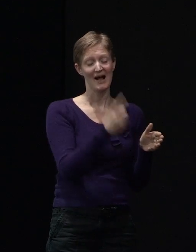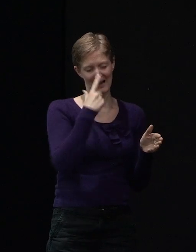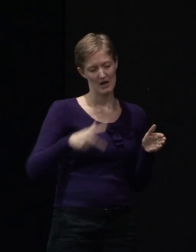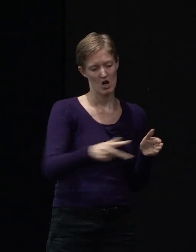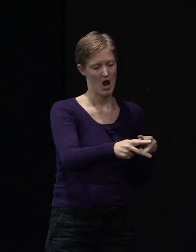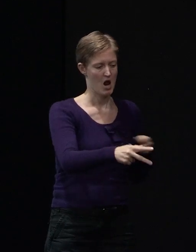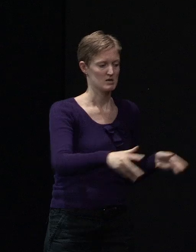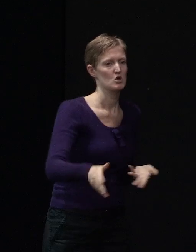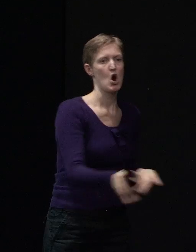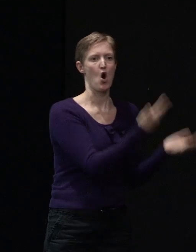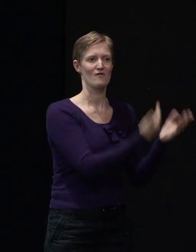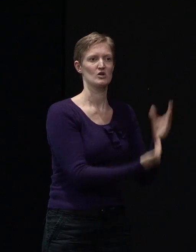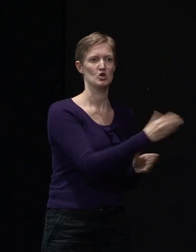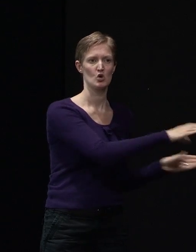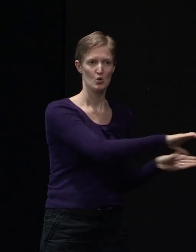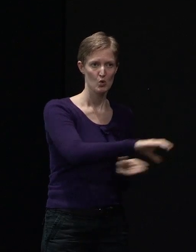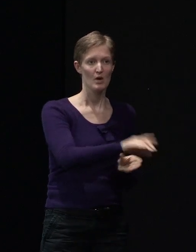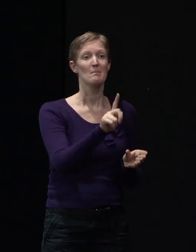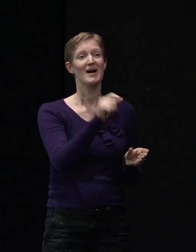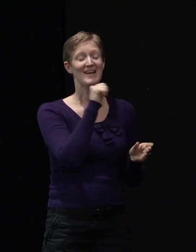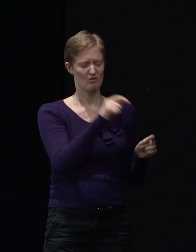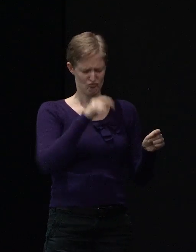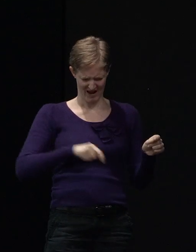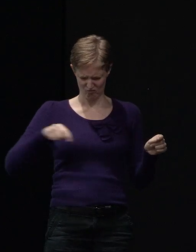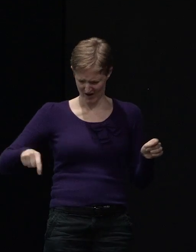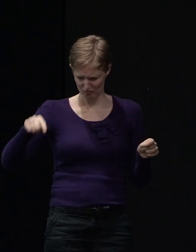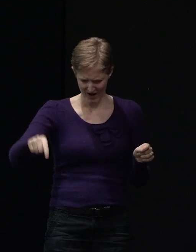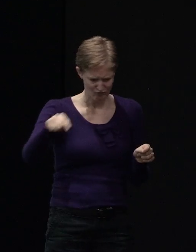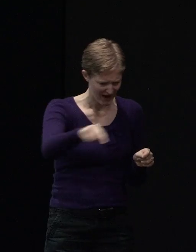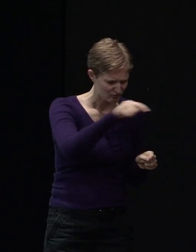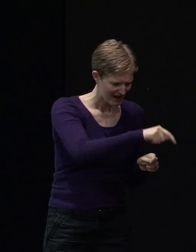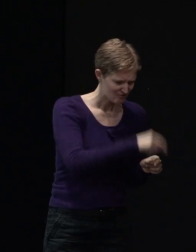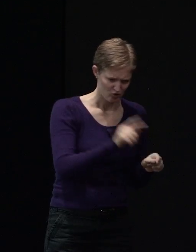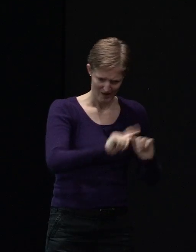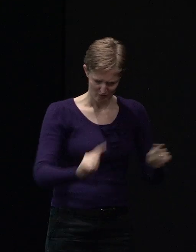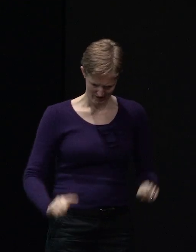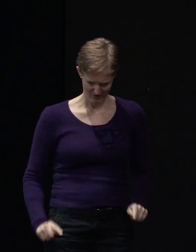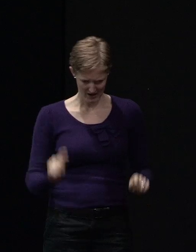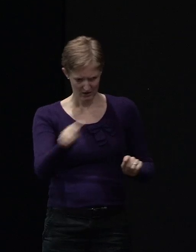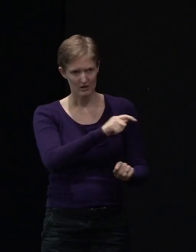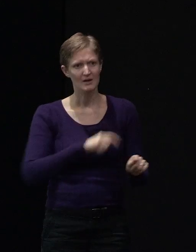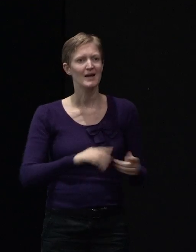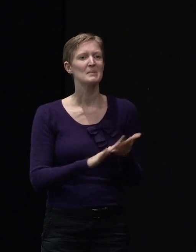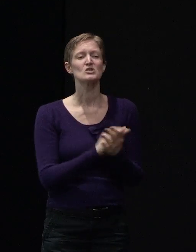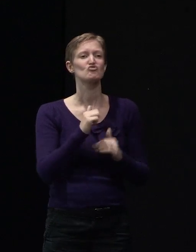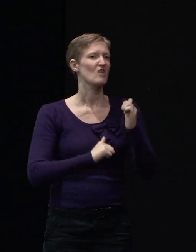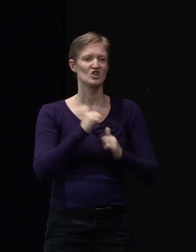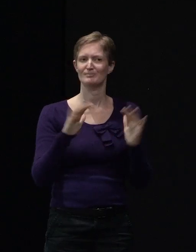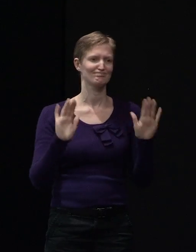replaced. But when you've got it spread around the perimeter of your home, it's lost its structural integrity and should be replaced. However,